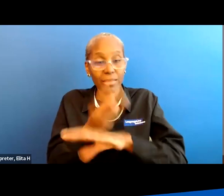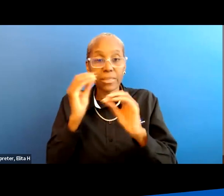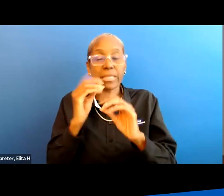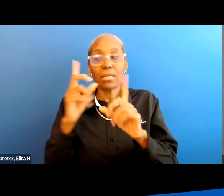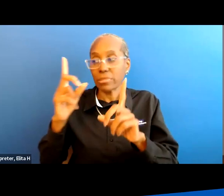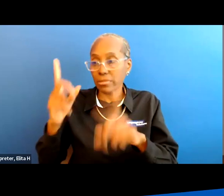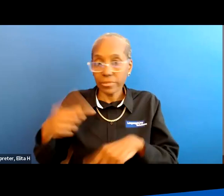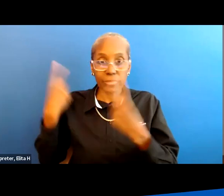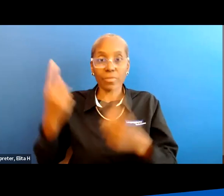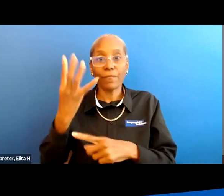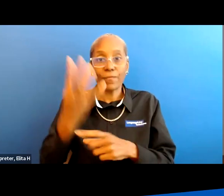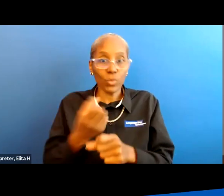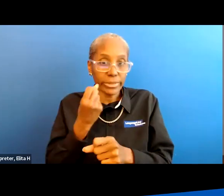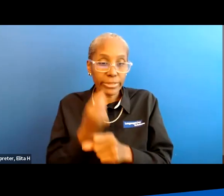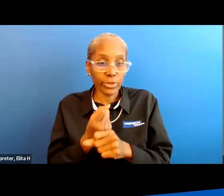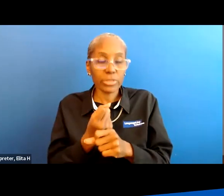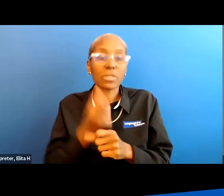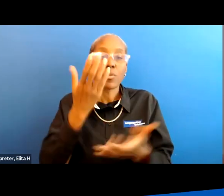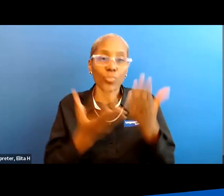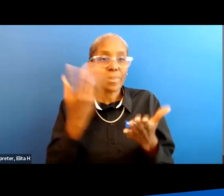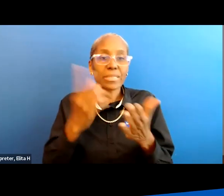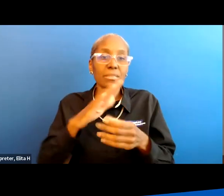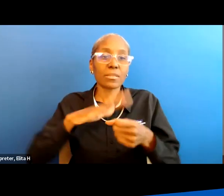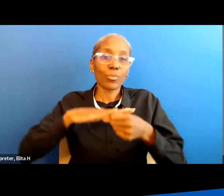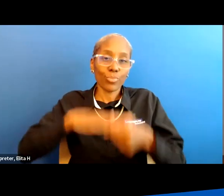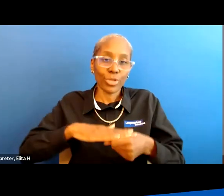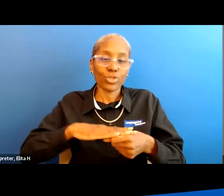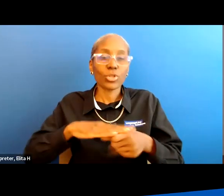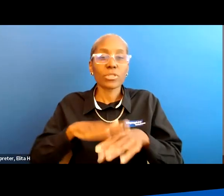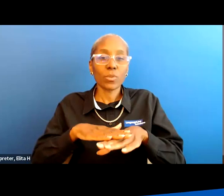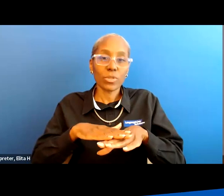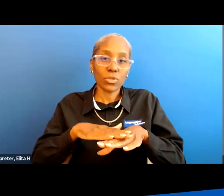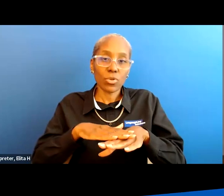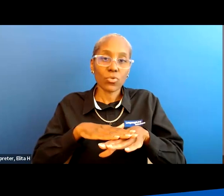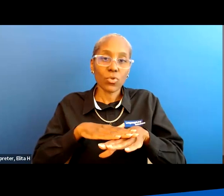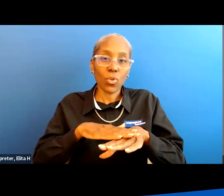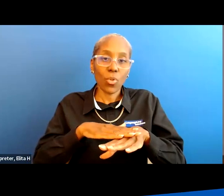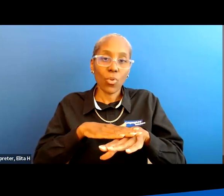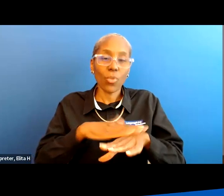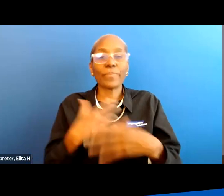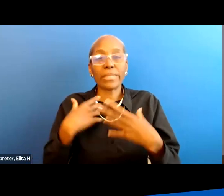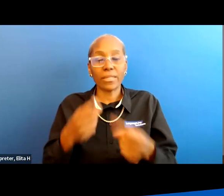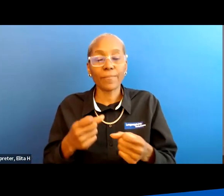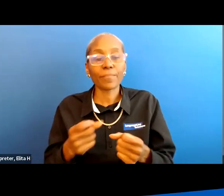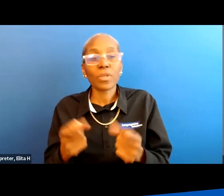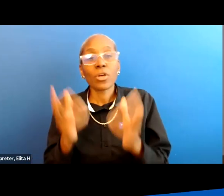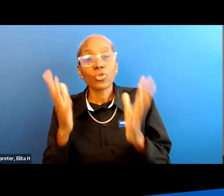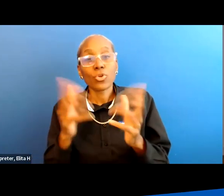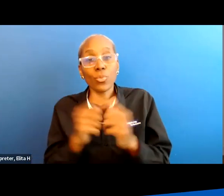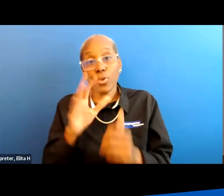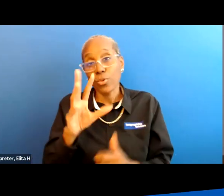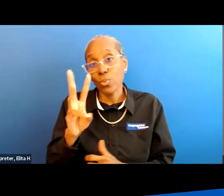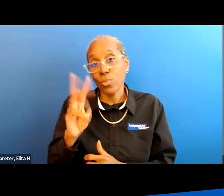going on for four years there's probably some pressure so it's very slow to heal now um talk with your wound care